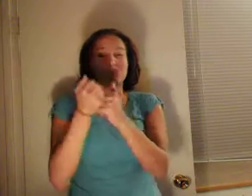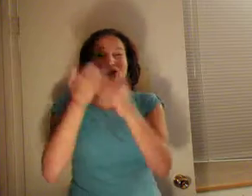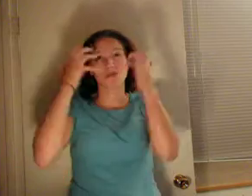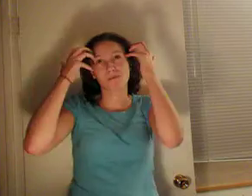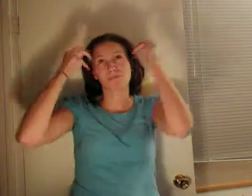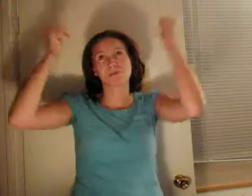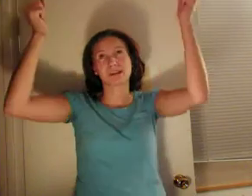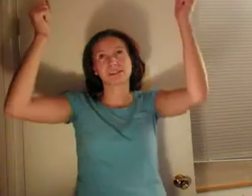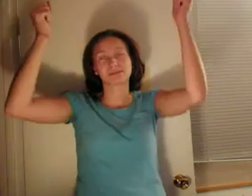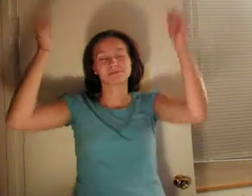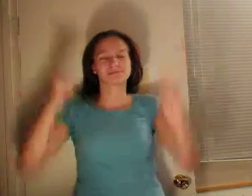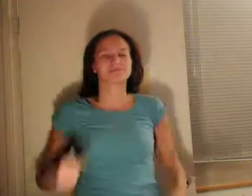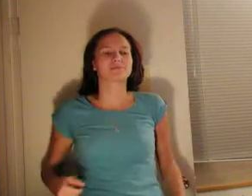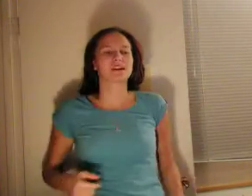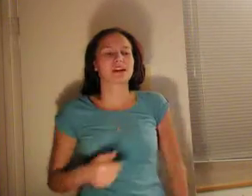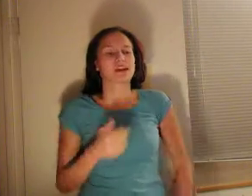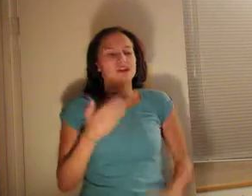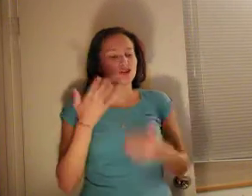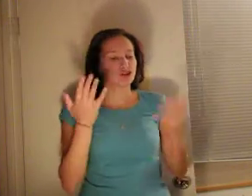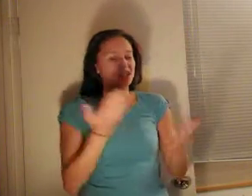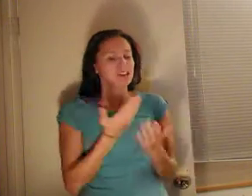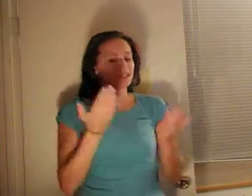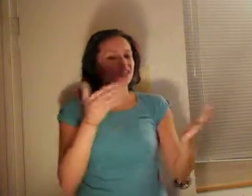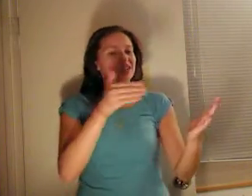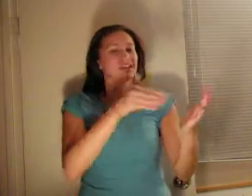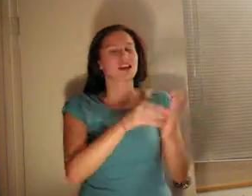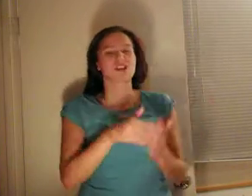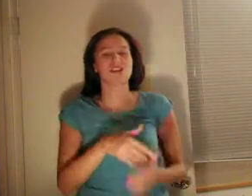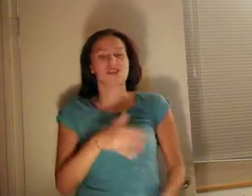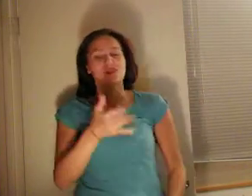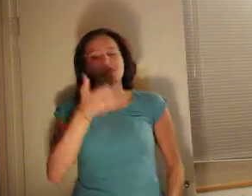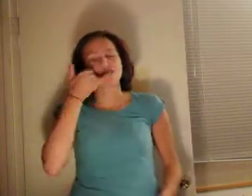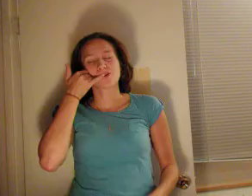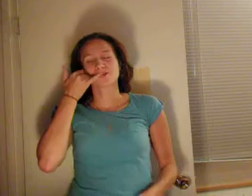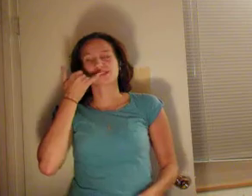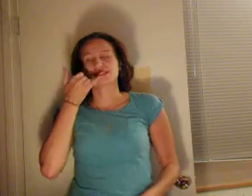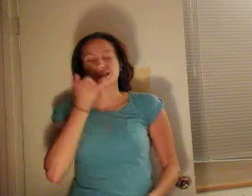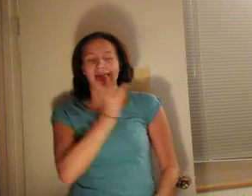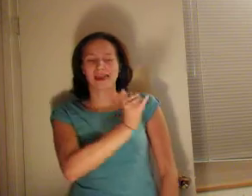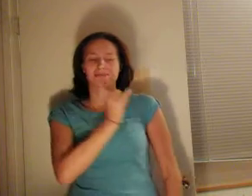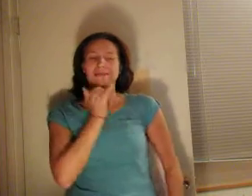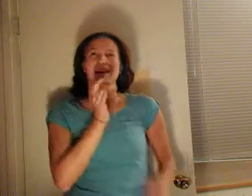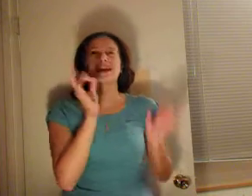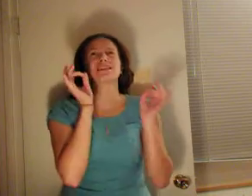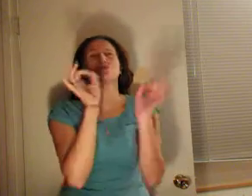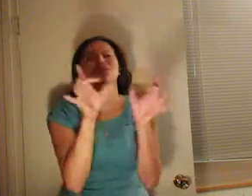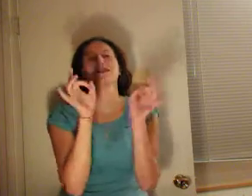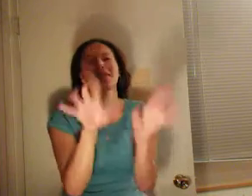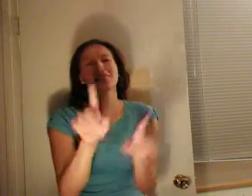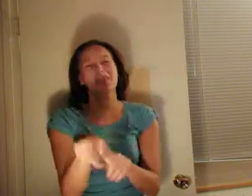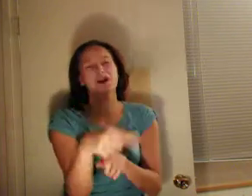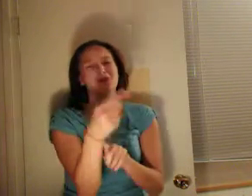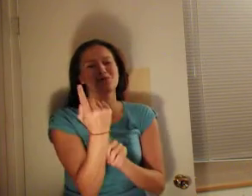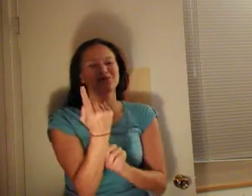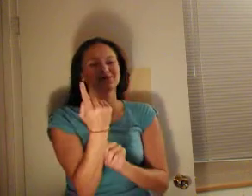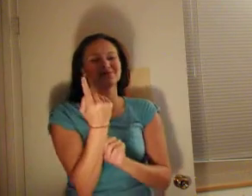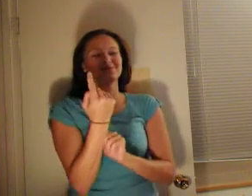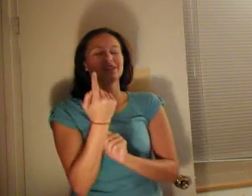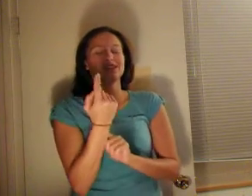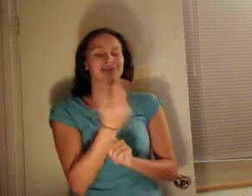president, here she is again on the phone, just like me, ain't still be alone, we just